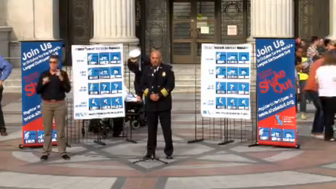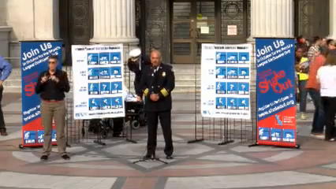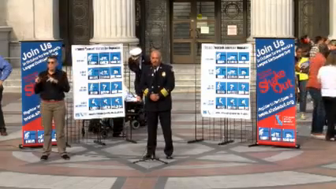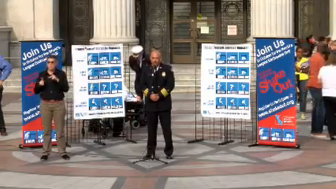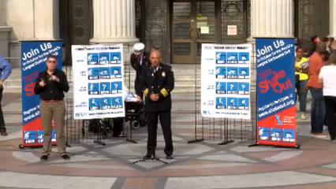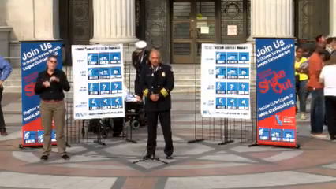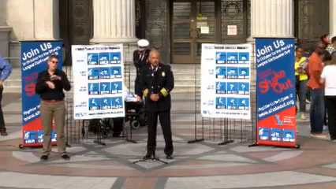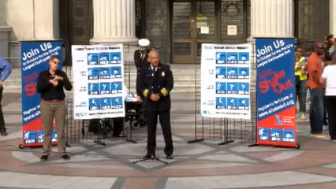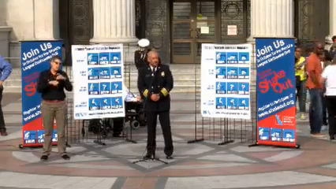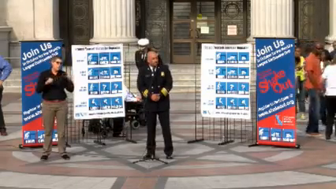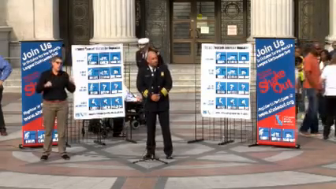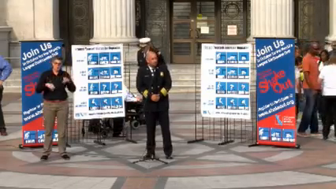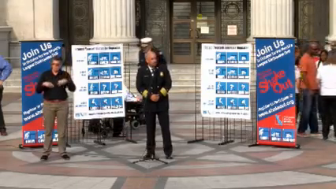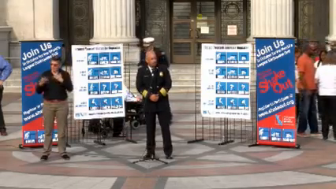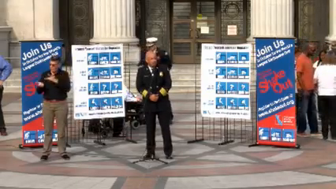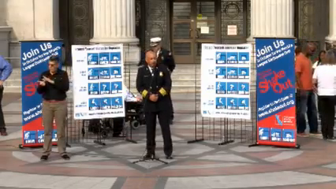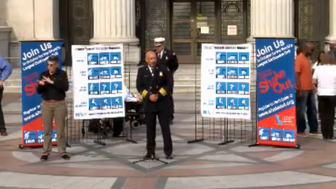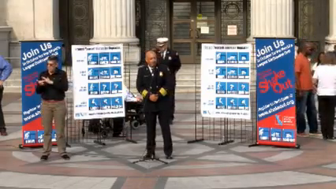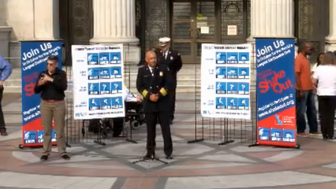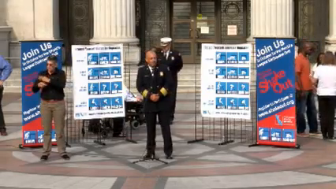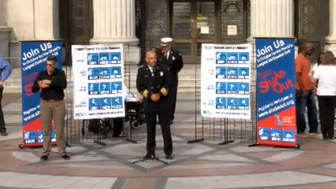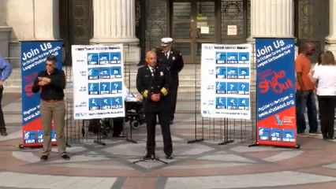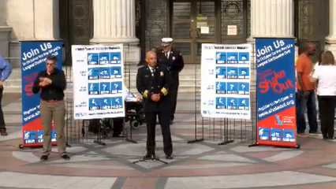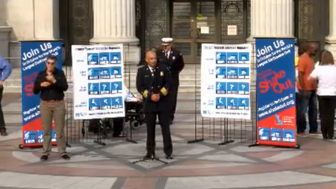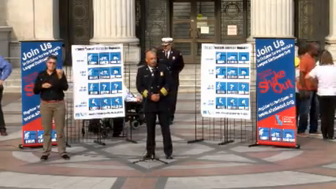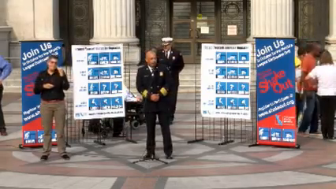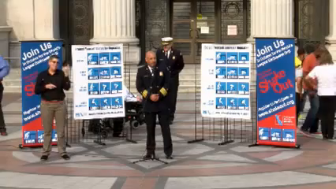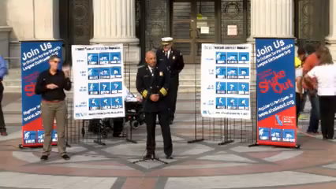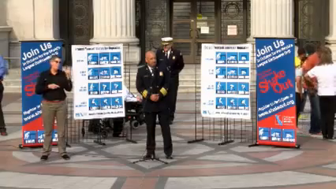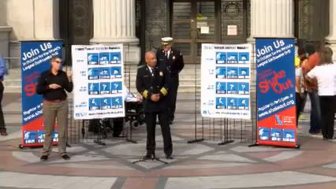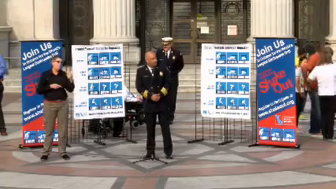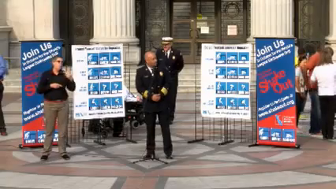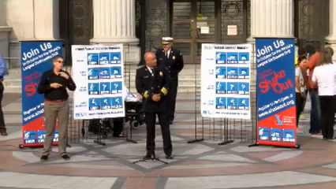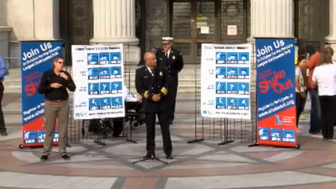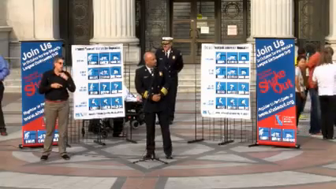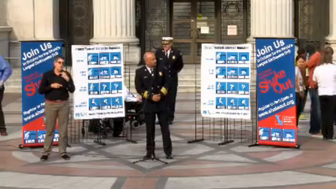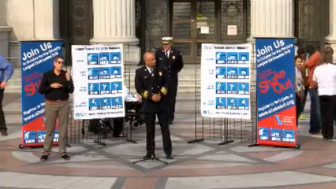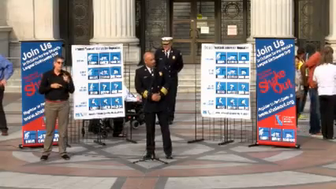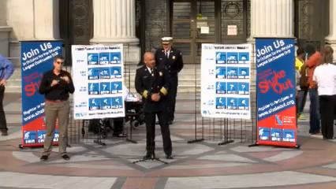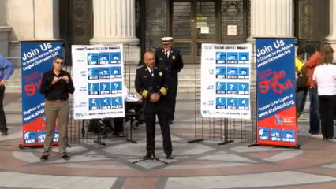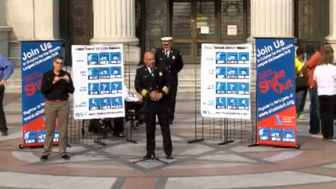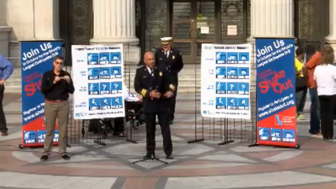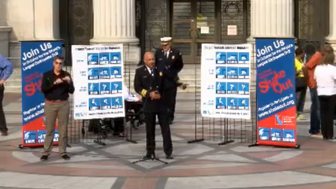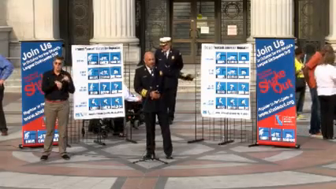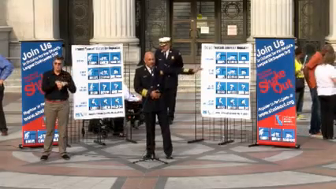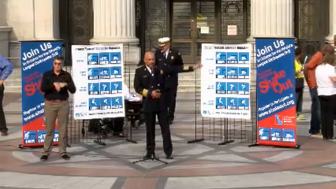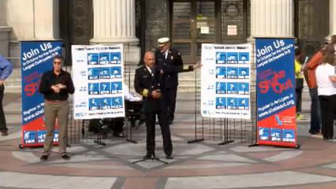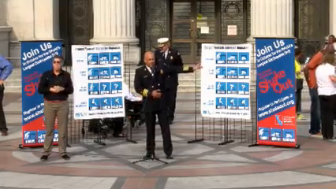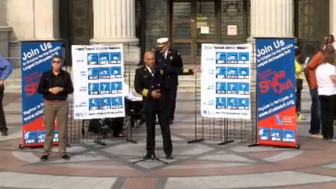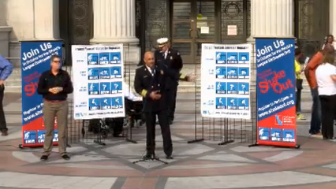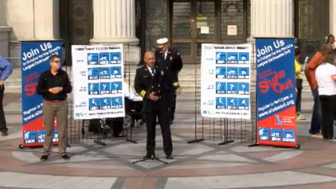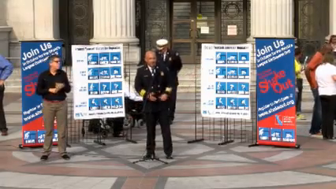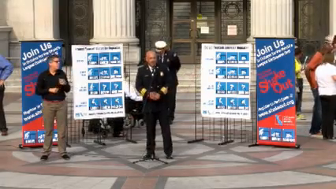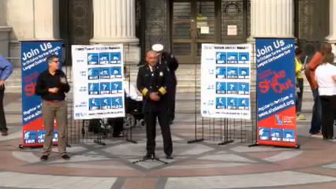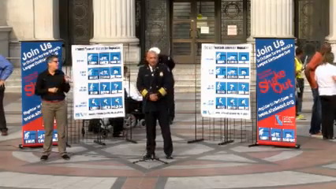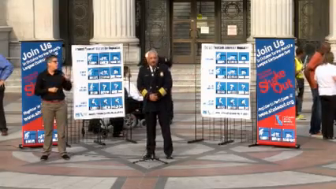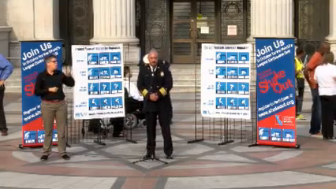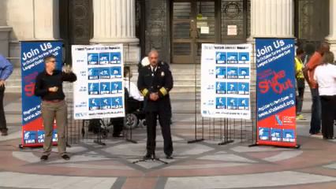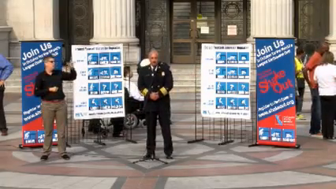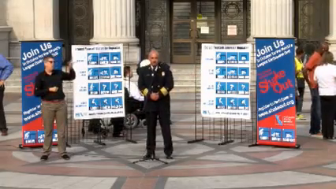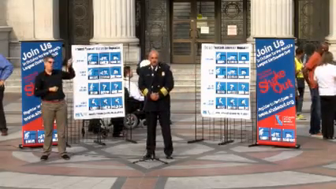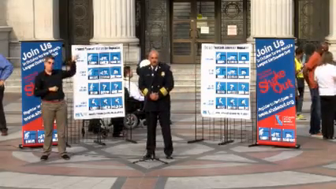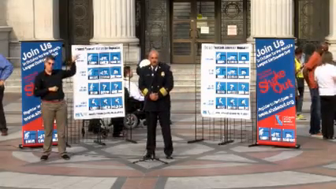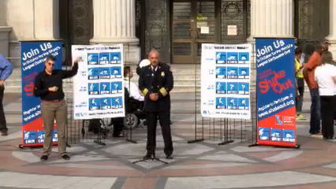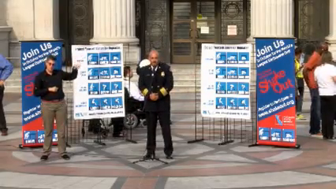medical care and rescue to those members who may be trapped for extended periods of time. And so that's off to my left here. Please take